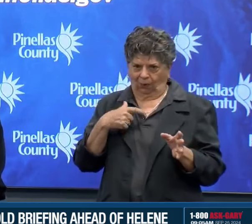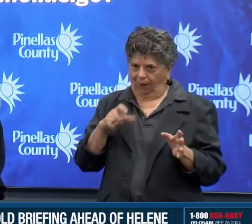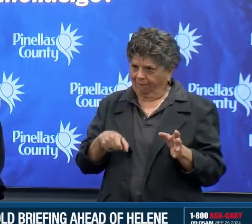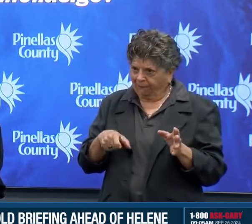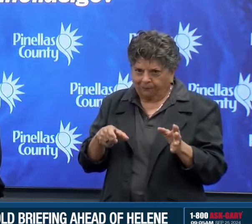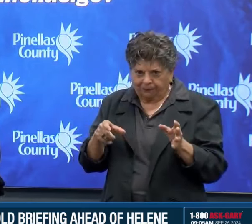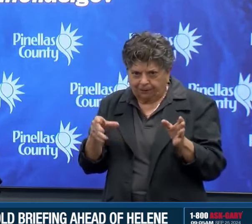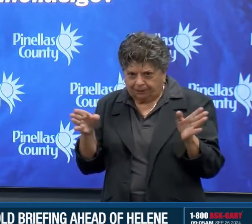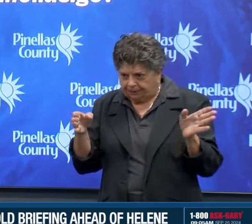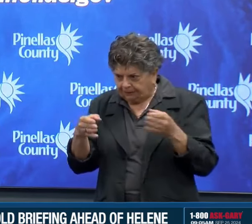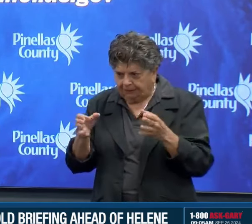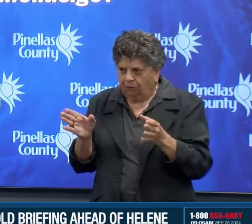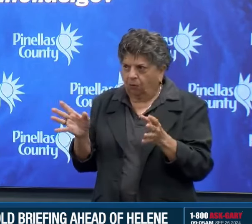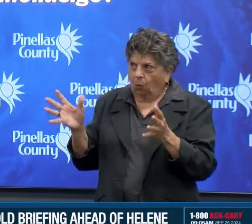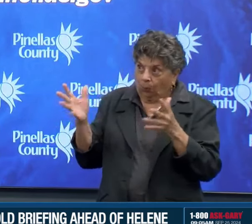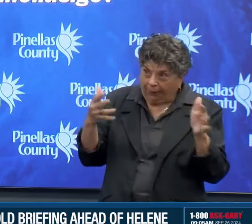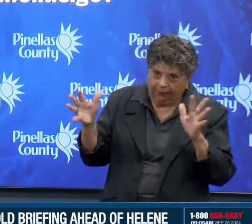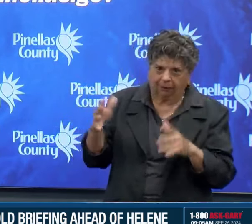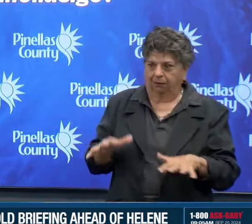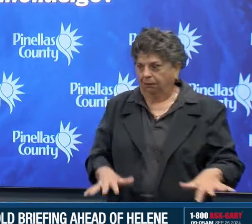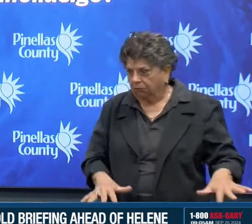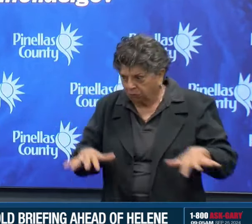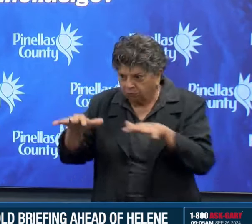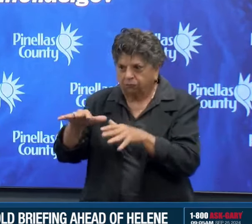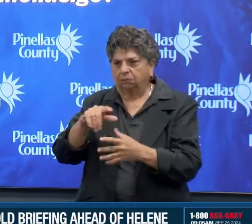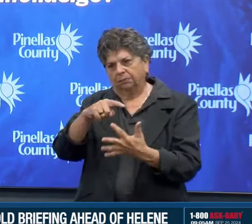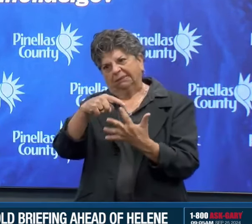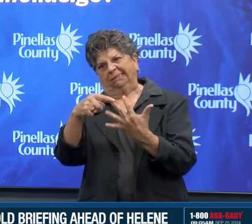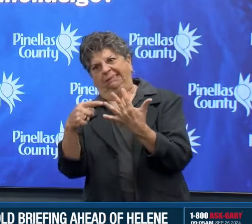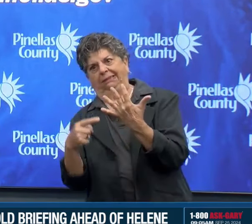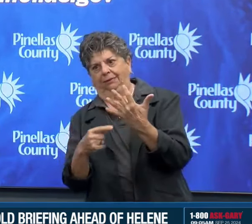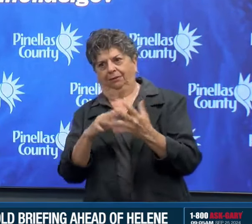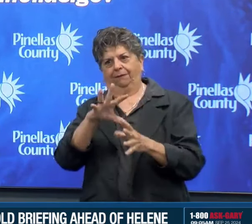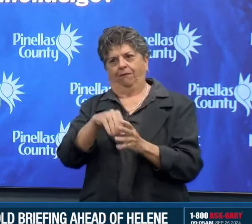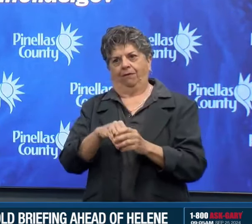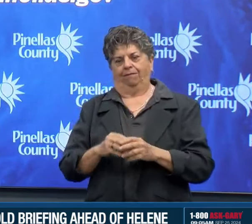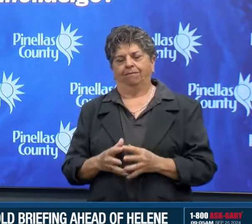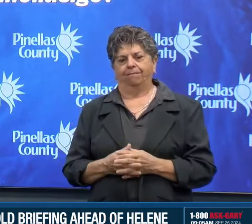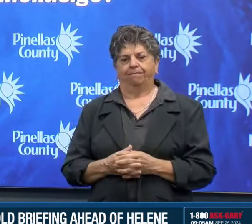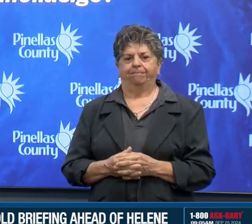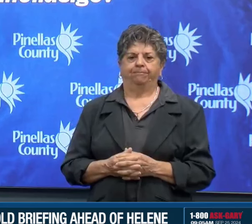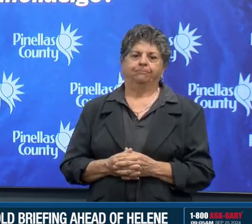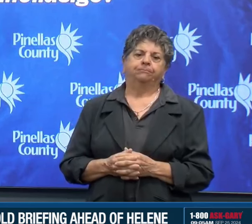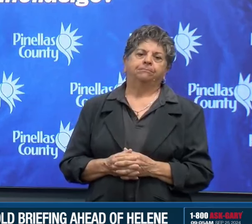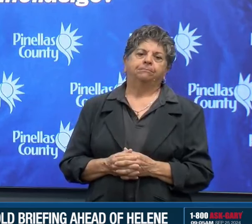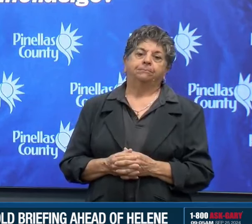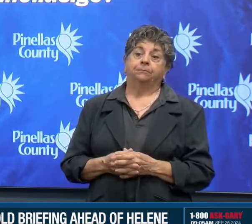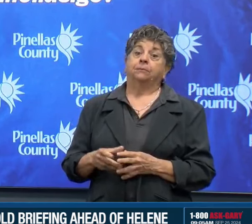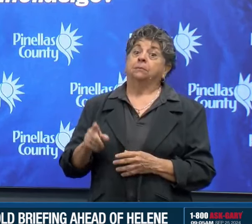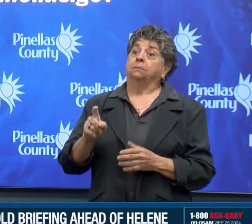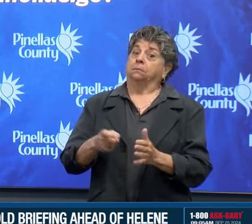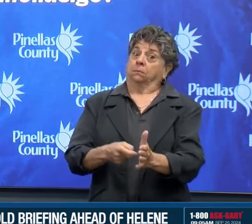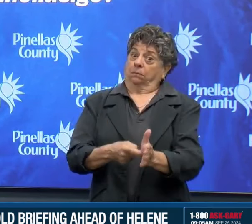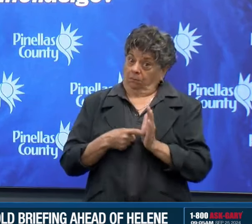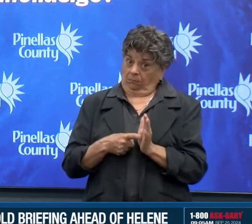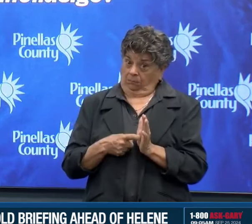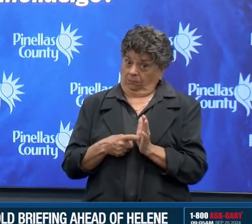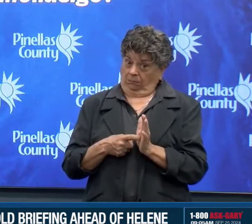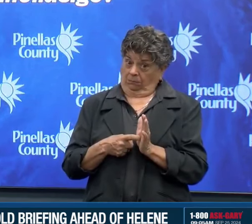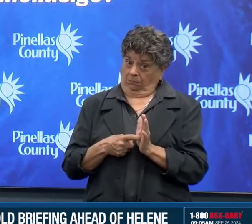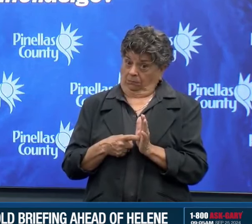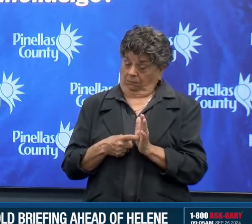At this time, we are issuing a mandatory evacuation for all residents in zone a